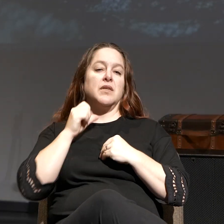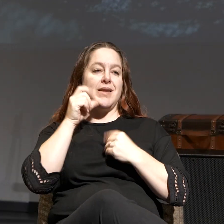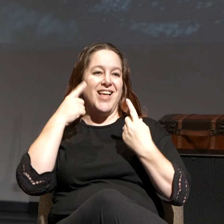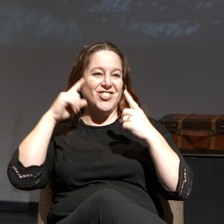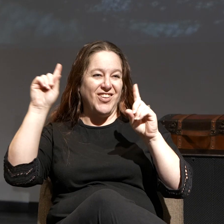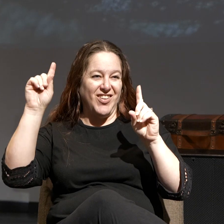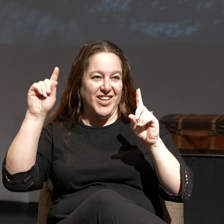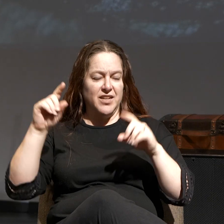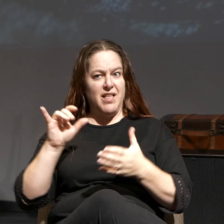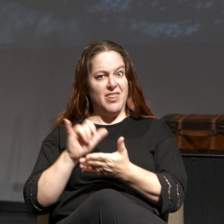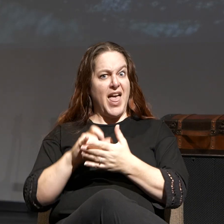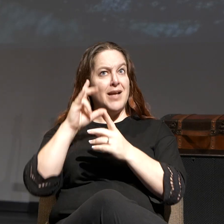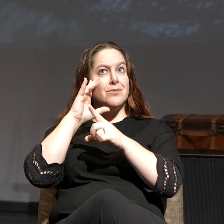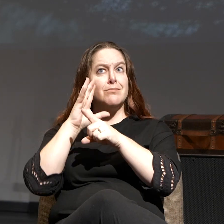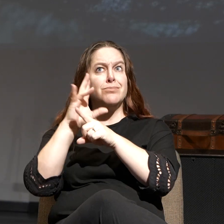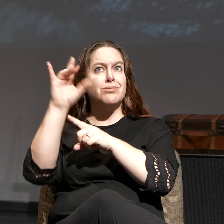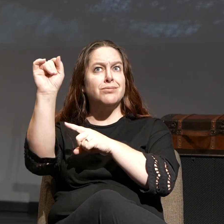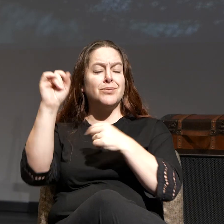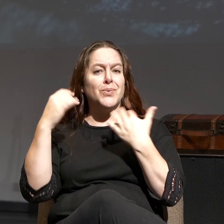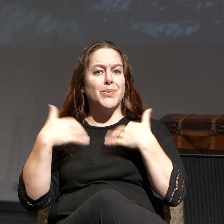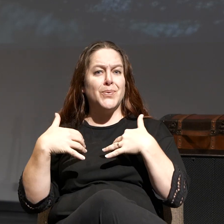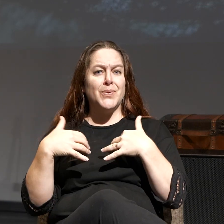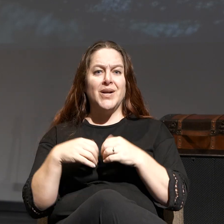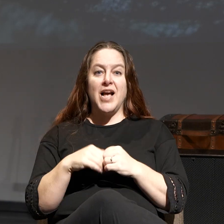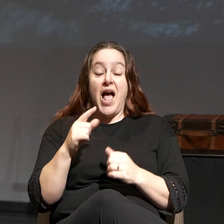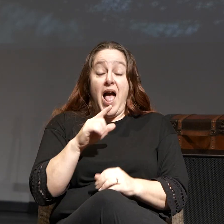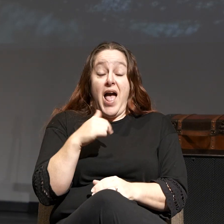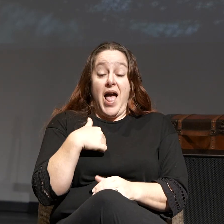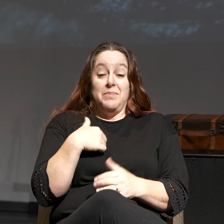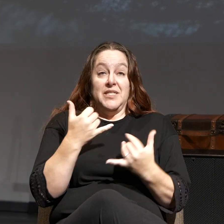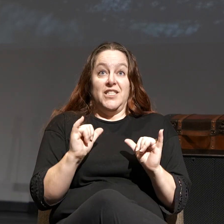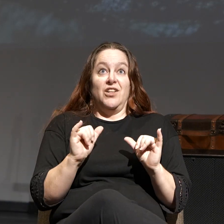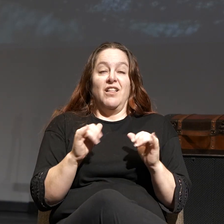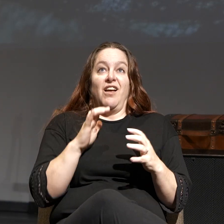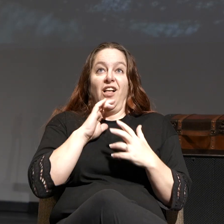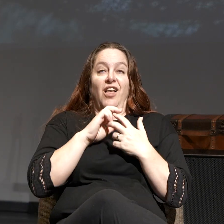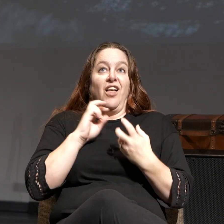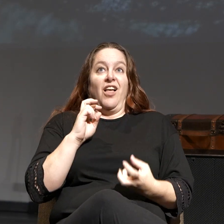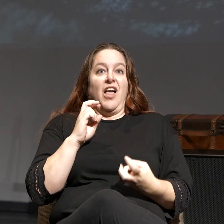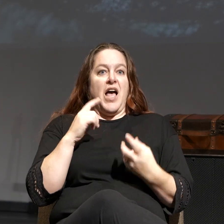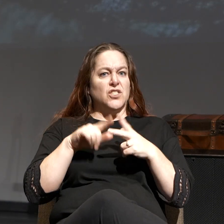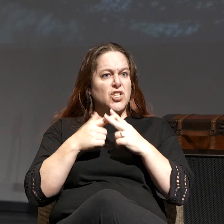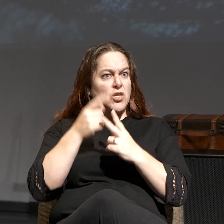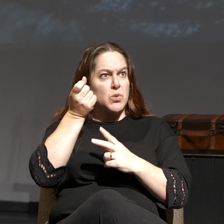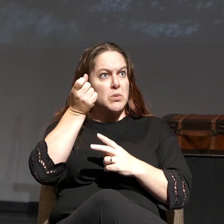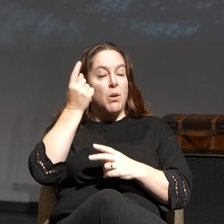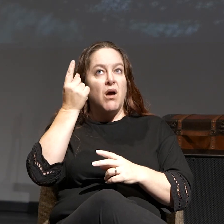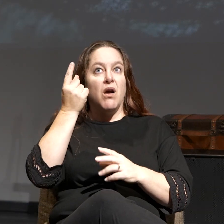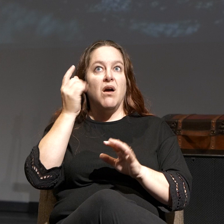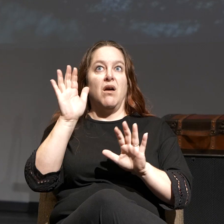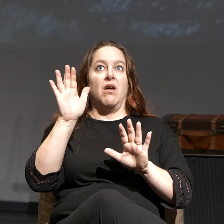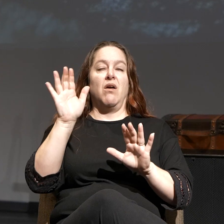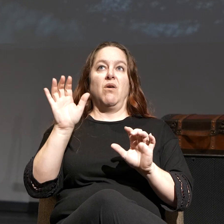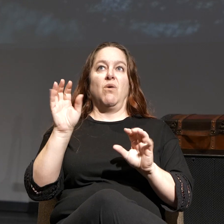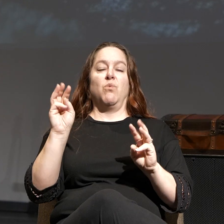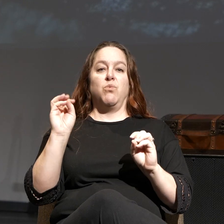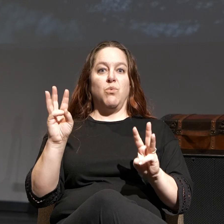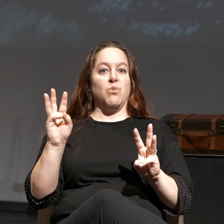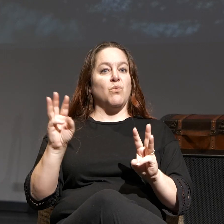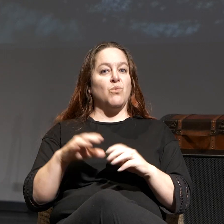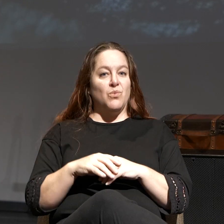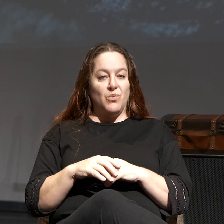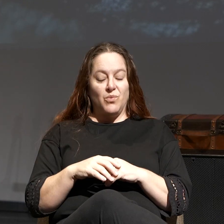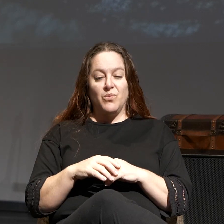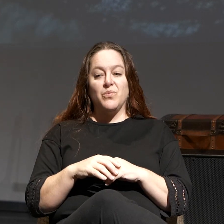This is out of this world. It's amazing. I've never gotten over it. It's just like when I begin to understand that, I go, whoa! And so